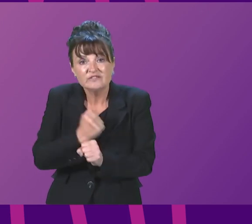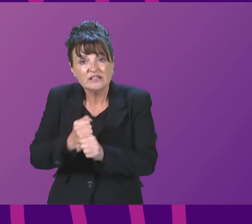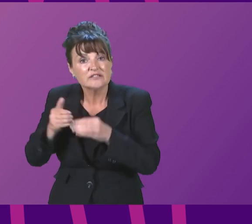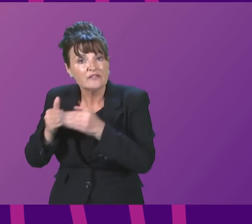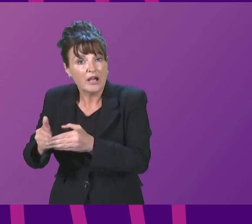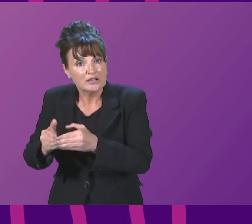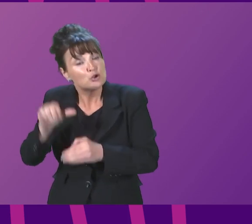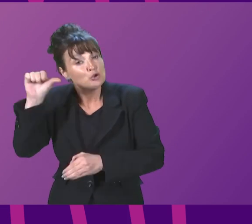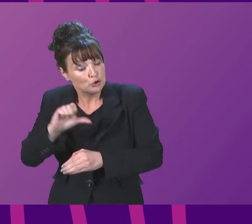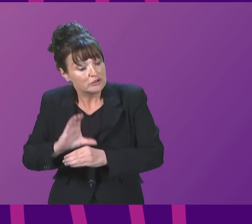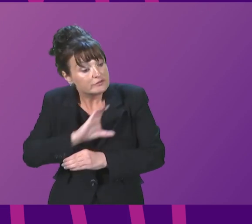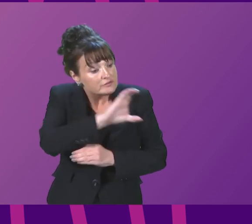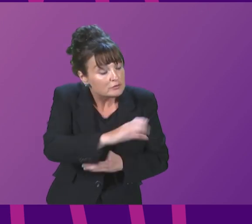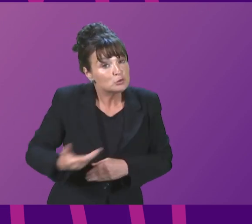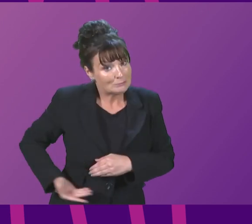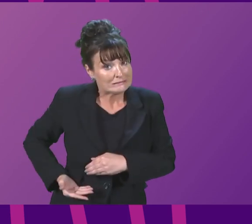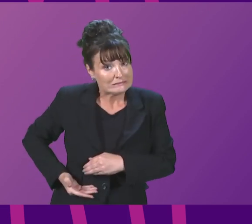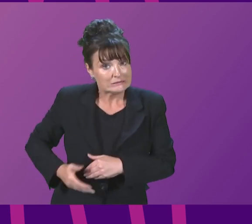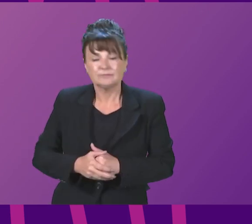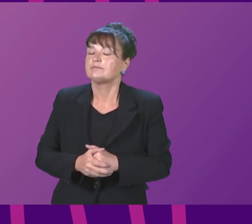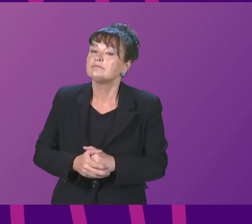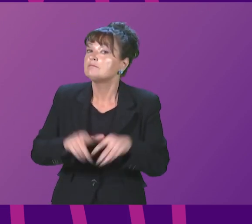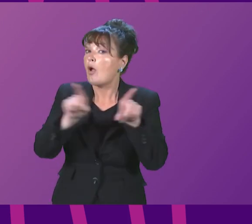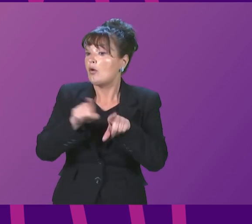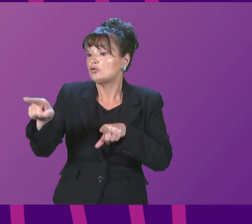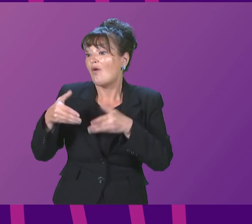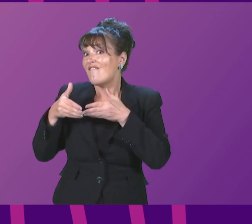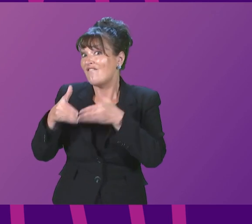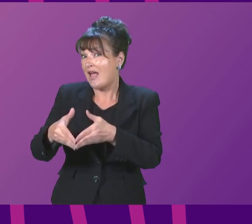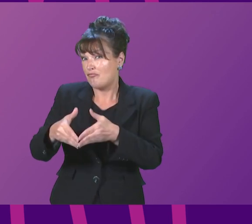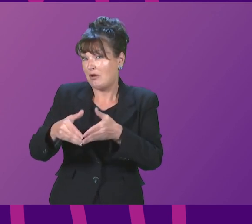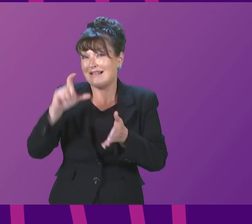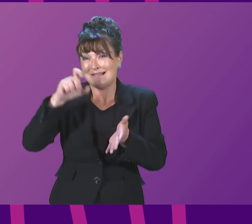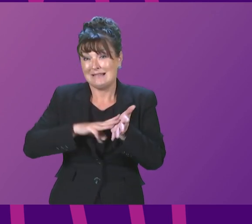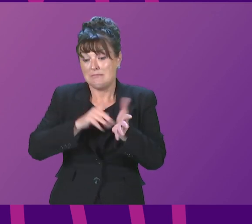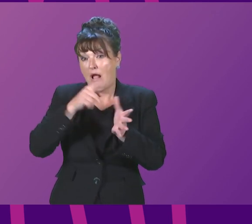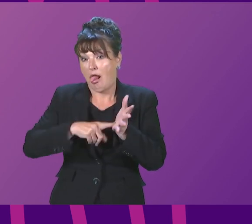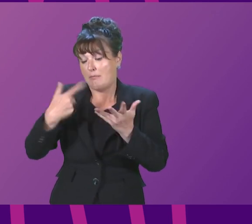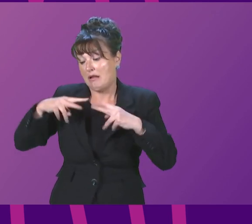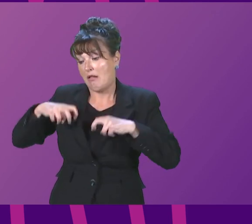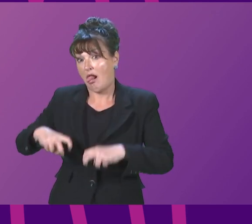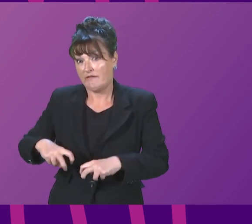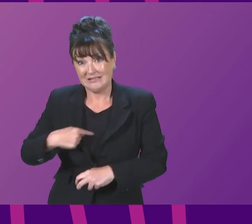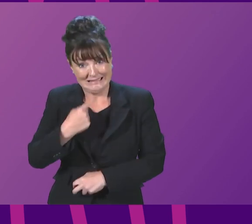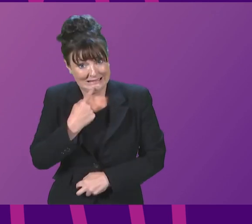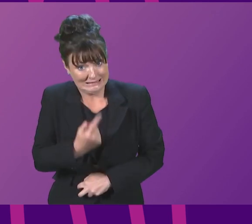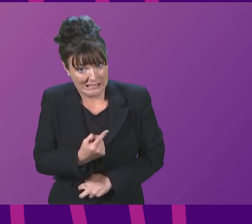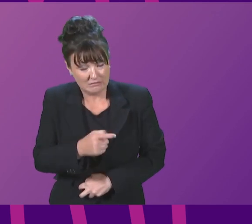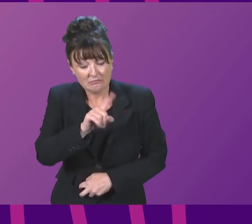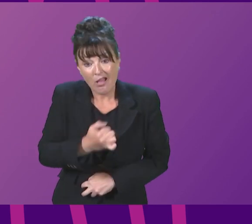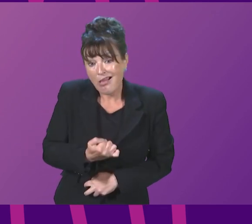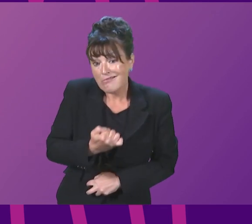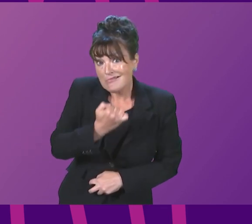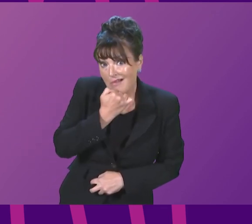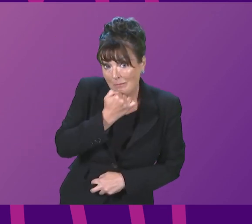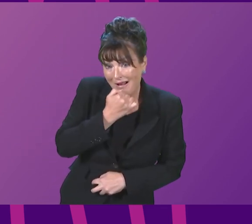it. An internal analysis by the ferry operator Seamal has indicated that the number and the severity of